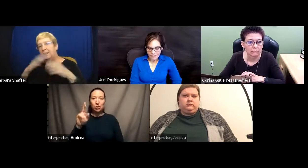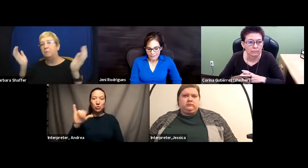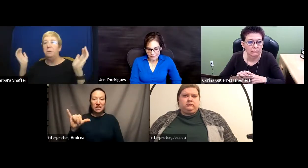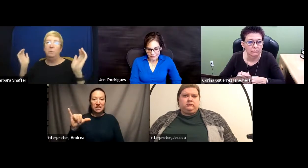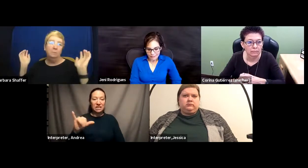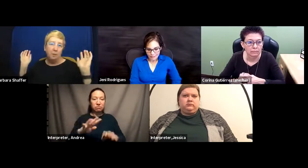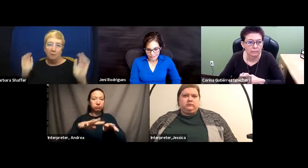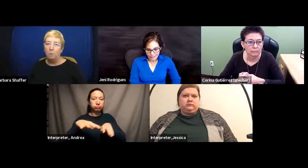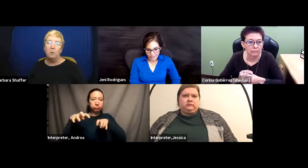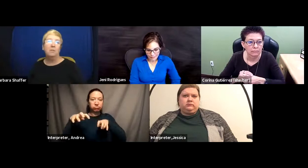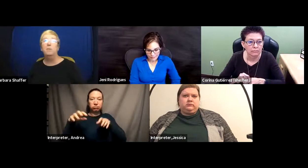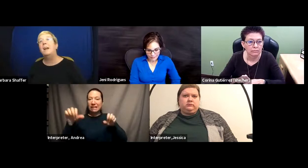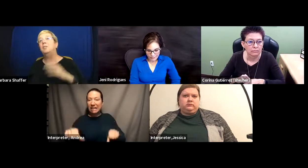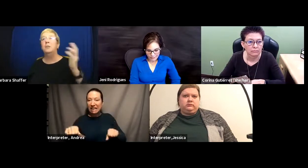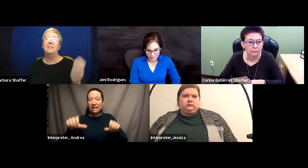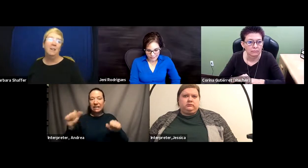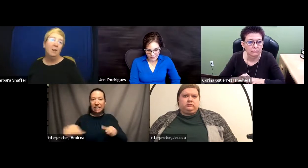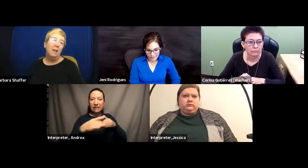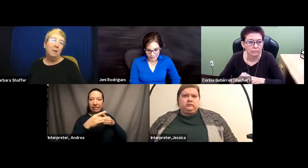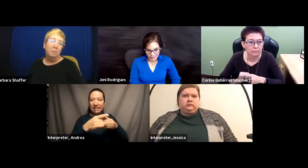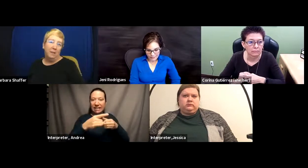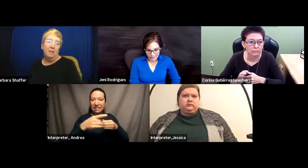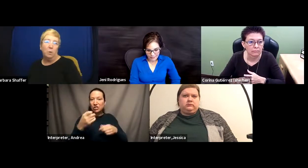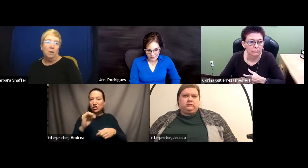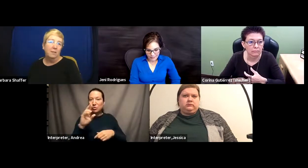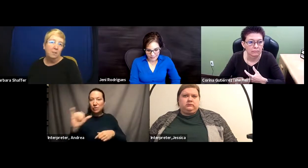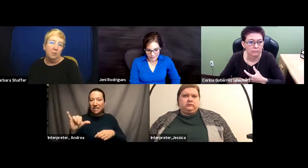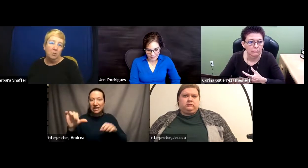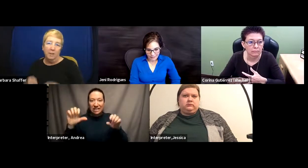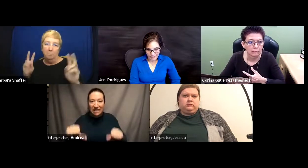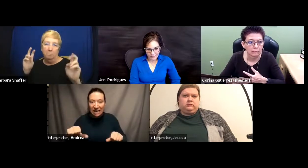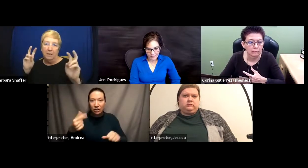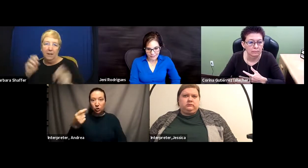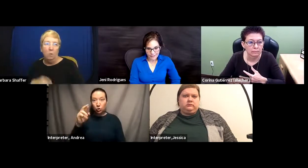deaf people are four person of grand juries here, because we're constitutionally bilingual.